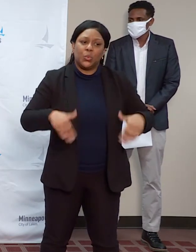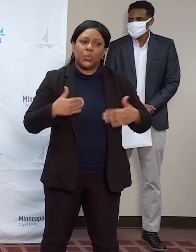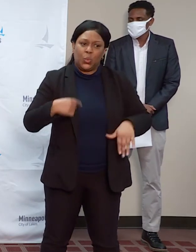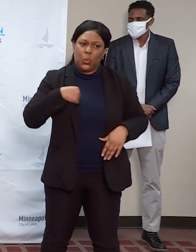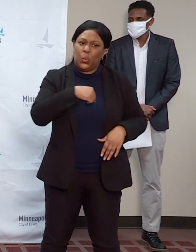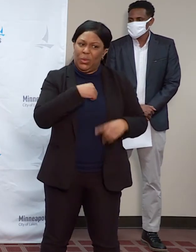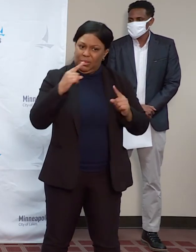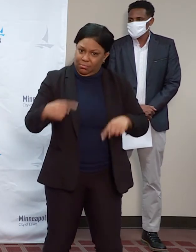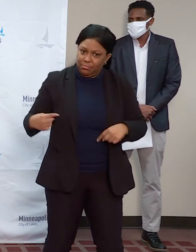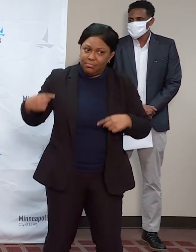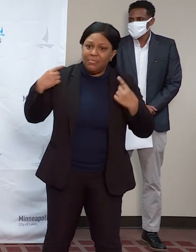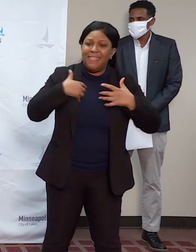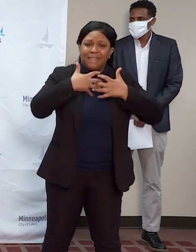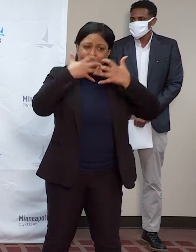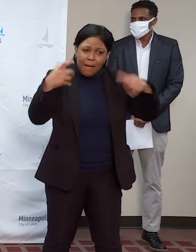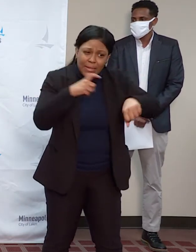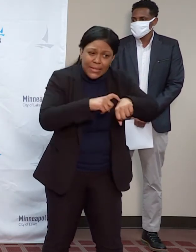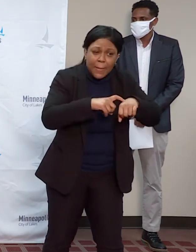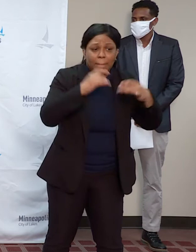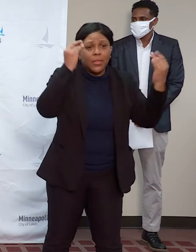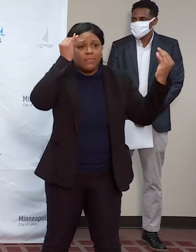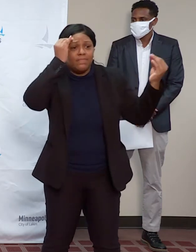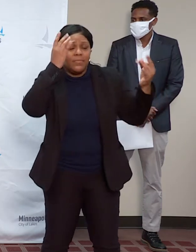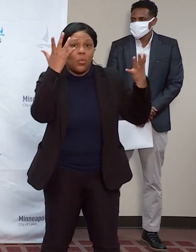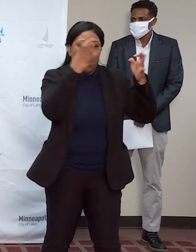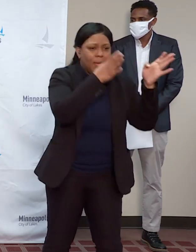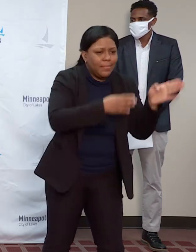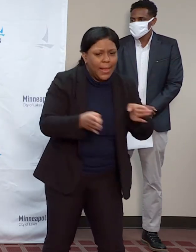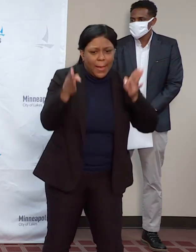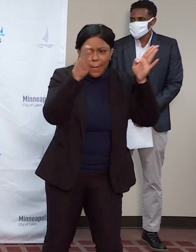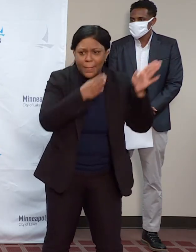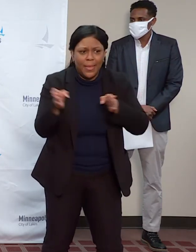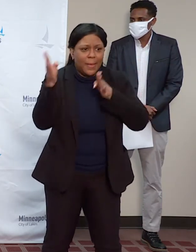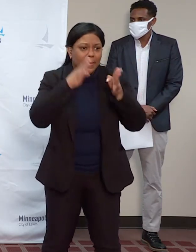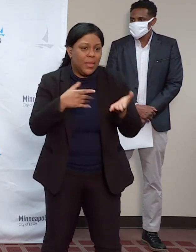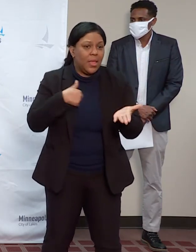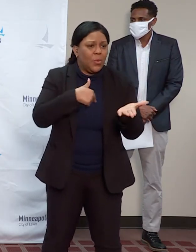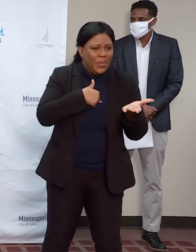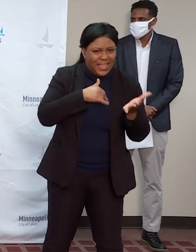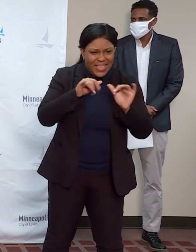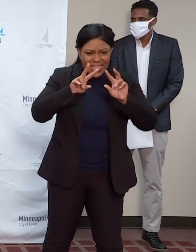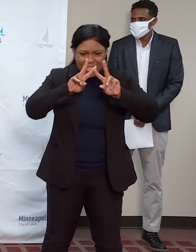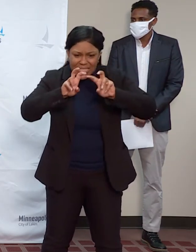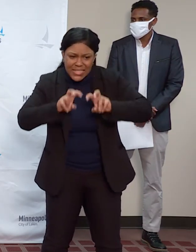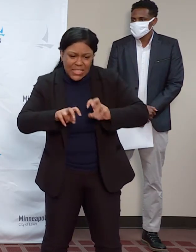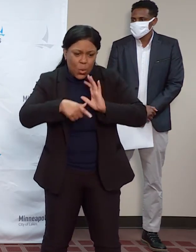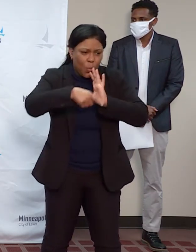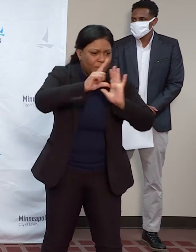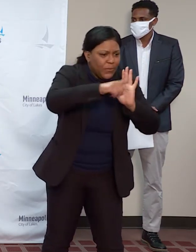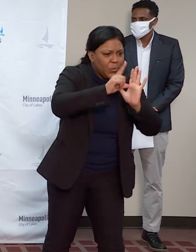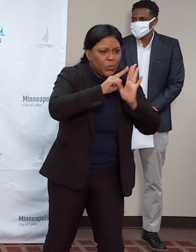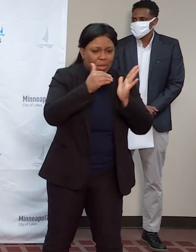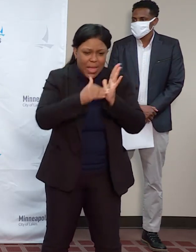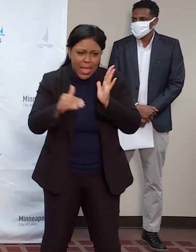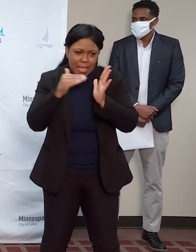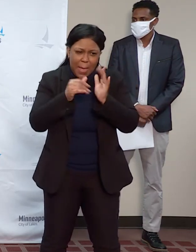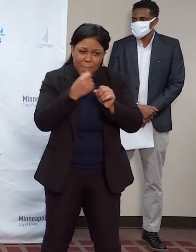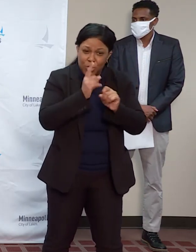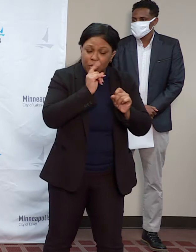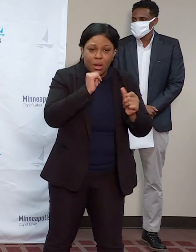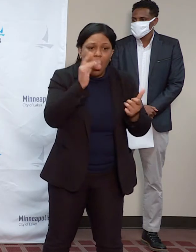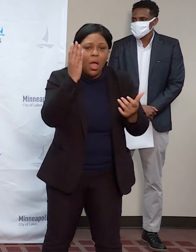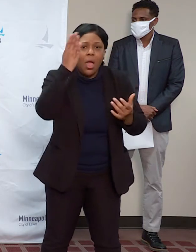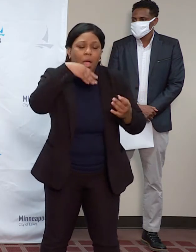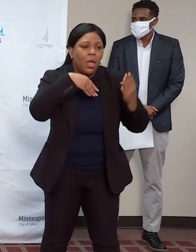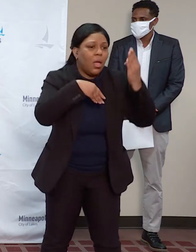quite honestly, over and over again so that we have the best plans that we can present to the Mayor and other stakeholders or their leaders to make sure